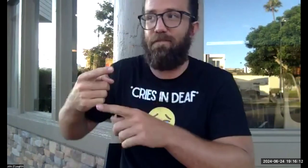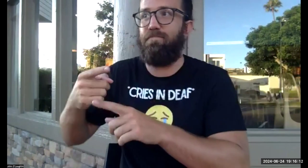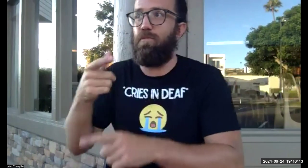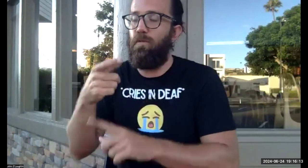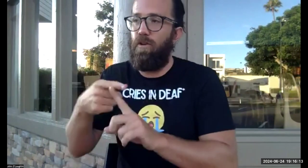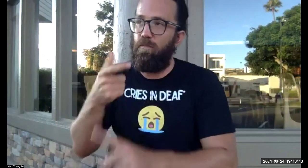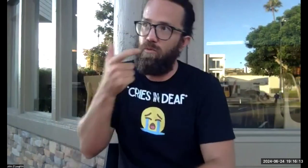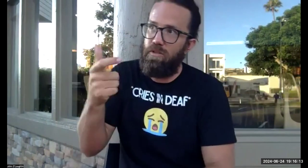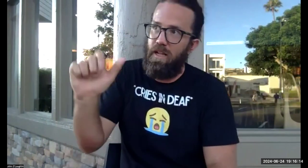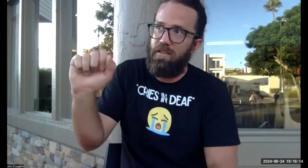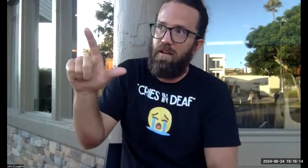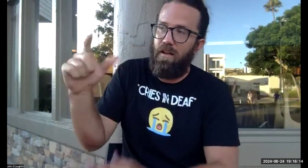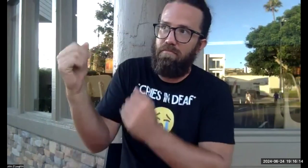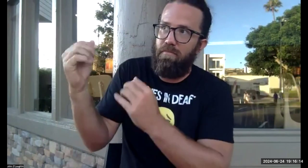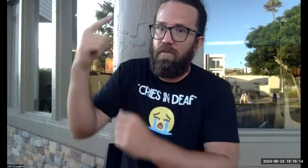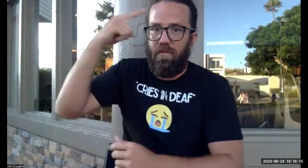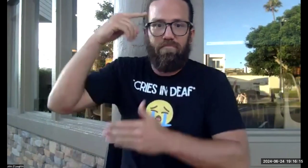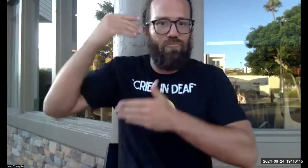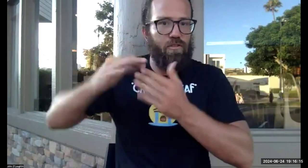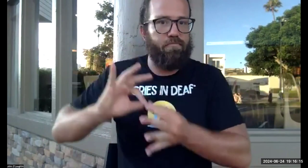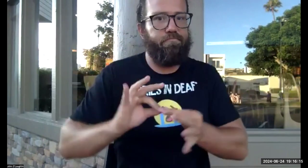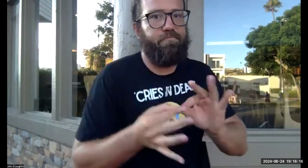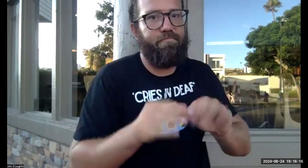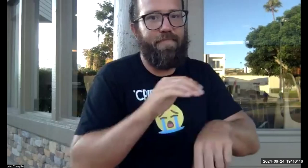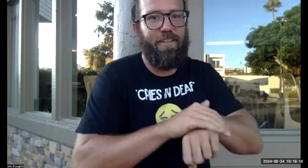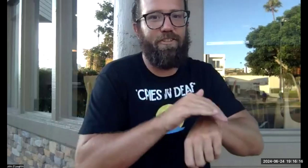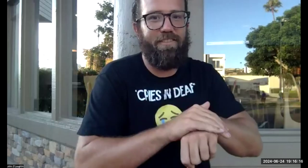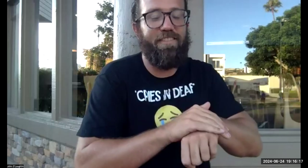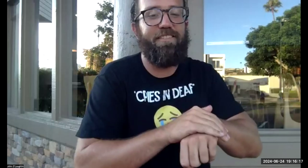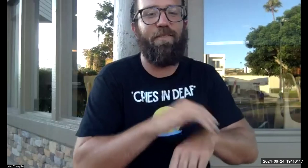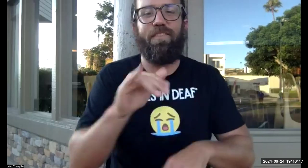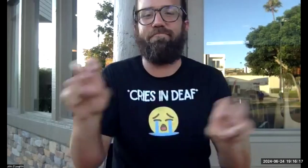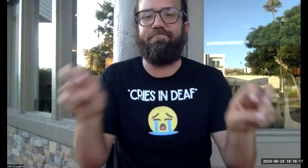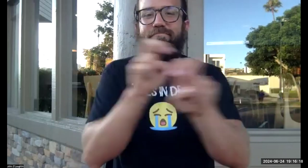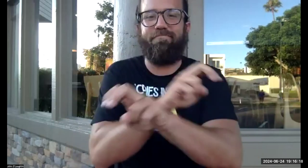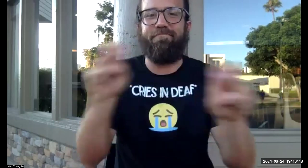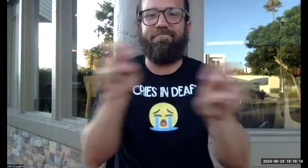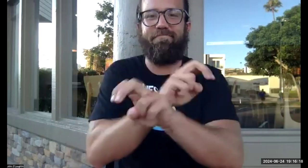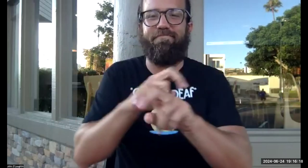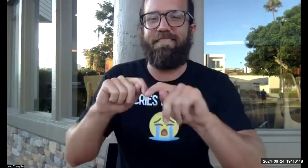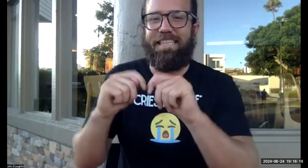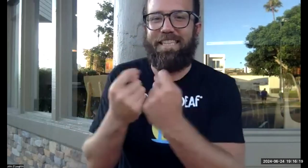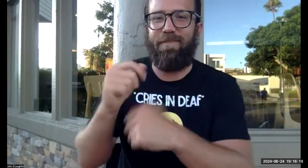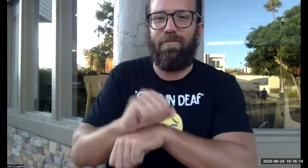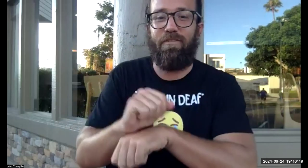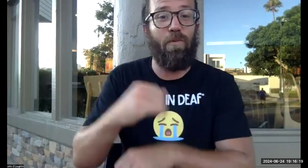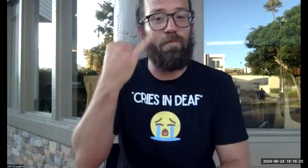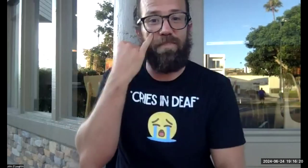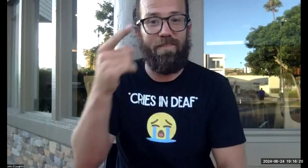every 15 to 20 minutes, because there's a lot of processing. So just watching ASL, they have to interpret into English. And so that's why they work in